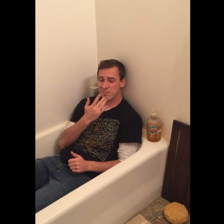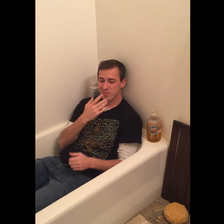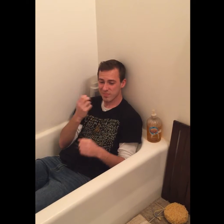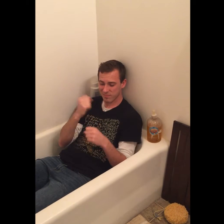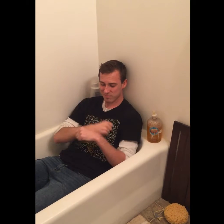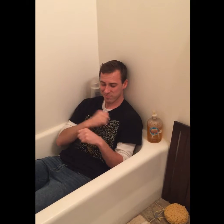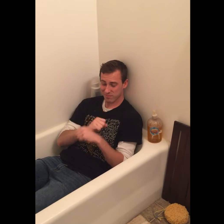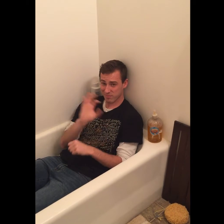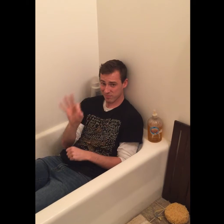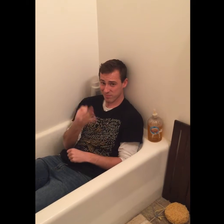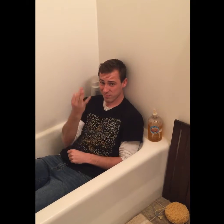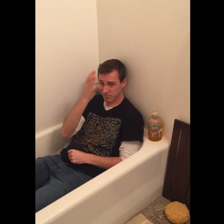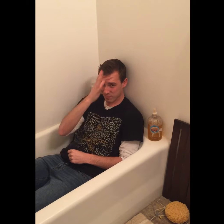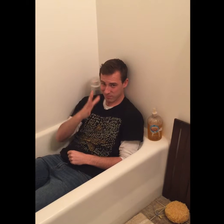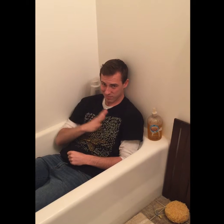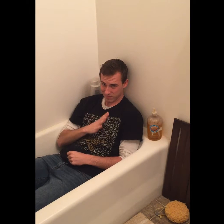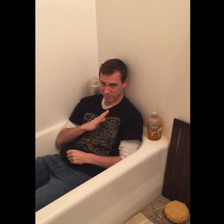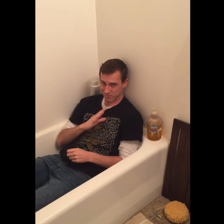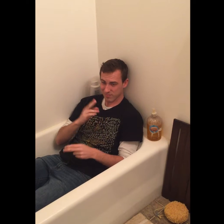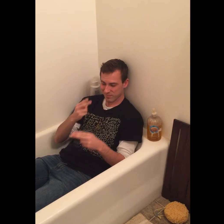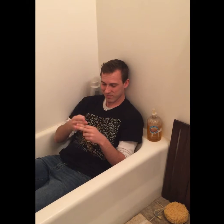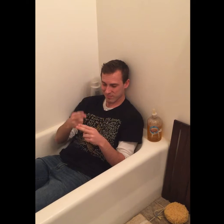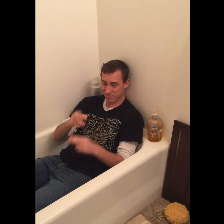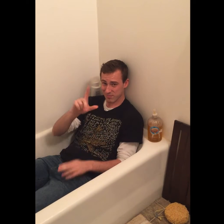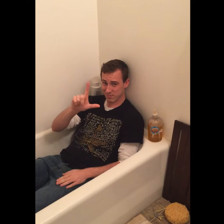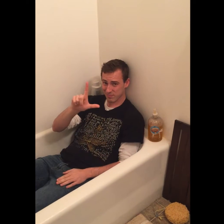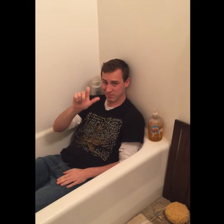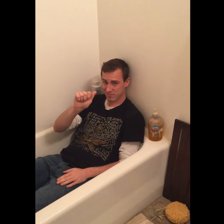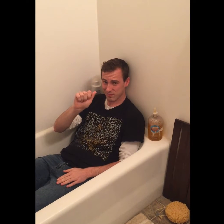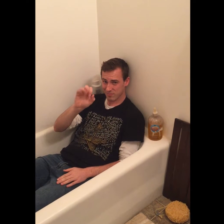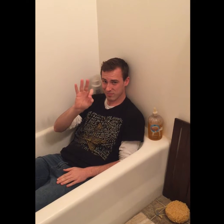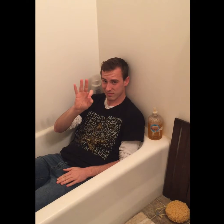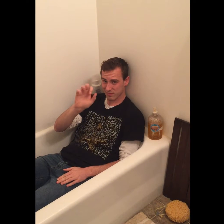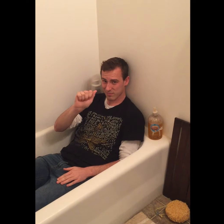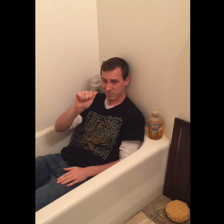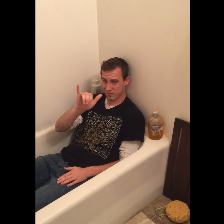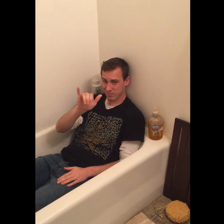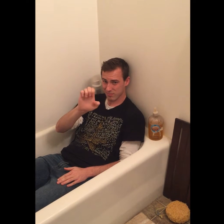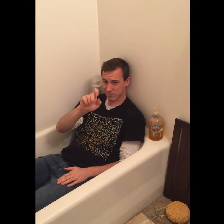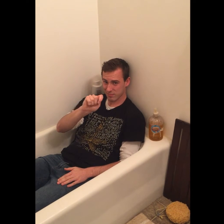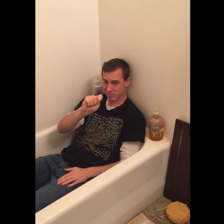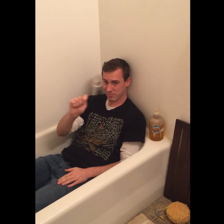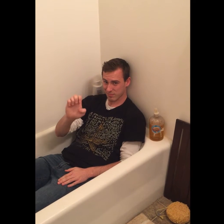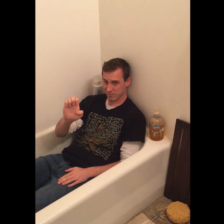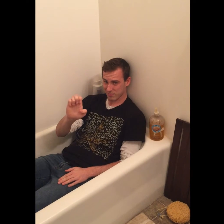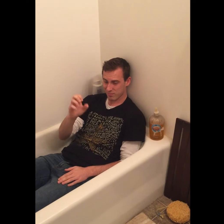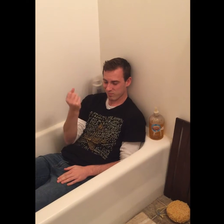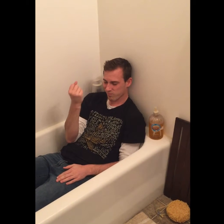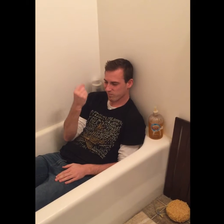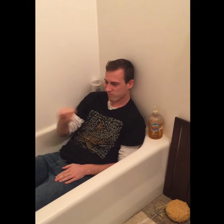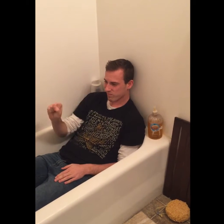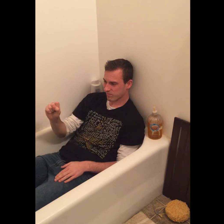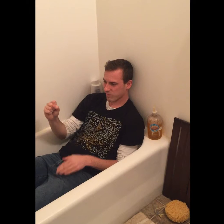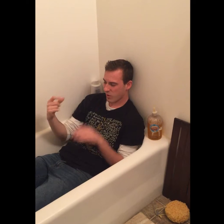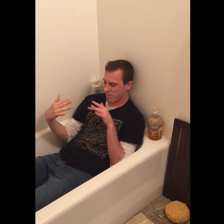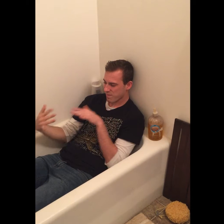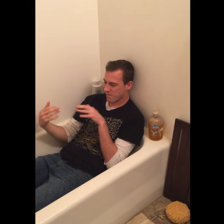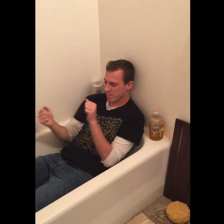every day while slaves were being slaughtered And carted away Across the waves he struggled and kept his guard up Inside